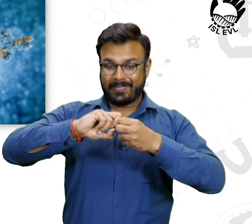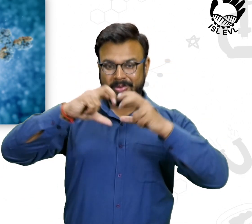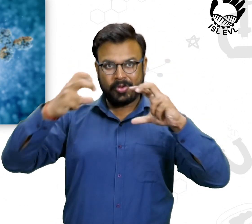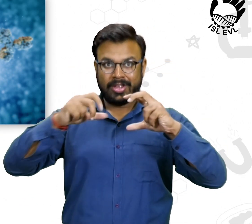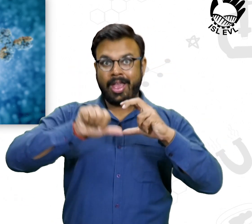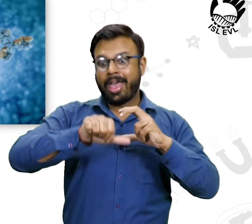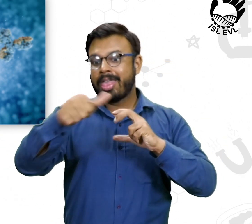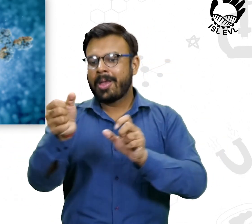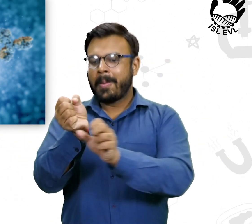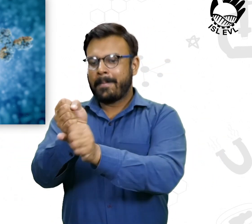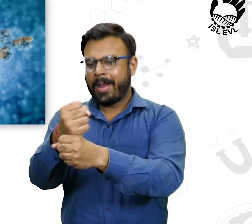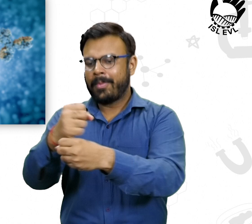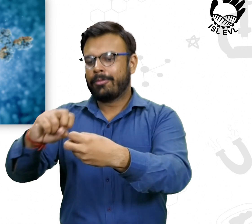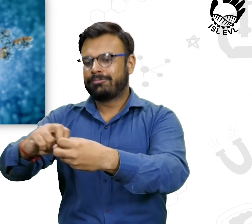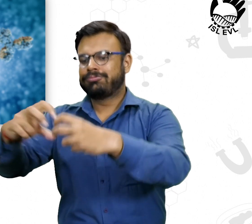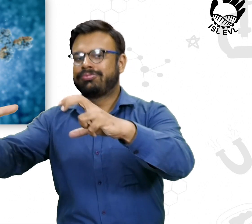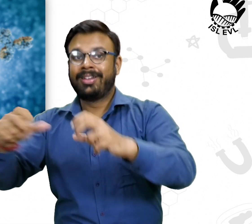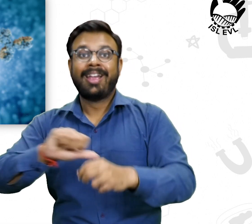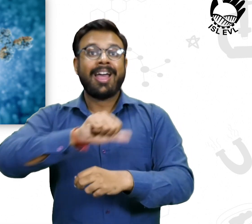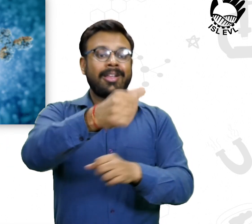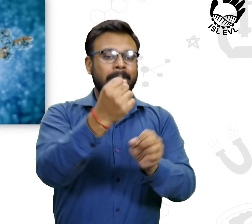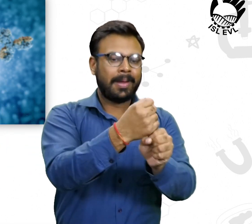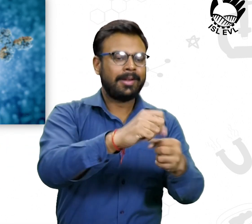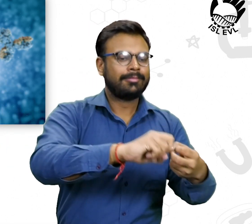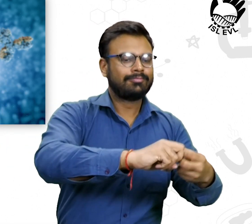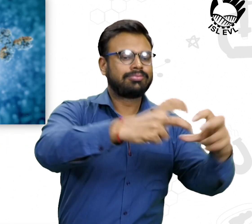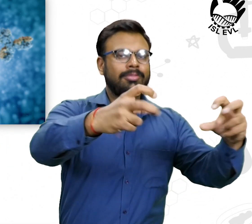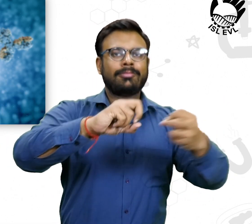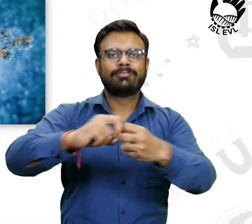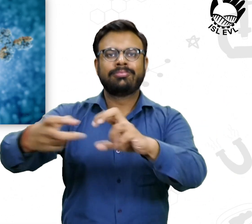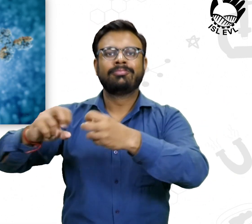building of proteins by other proteins.